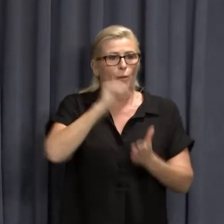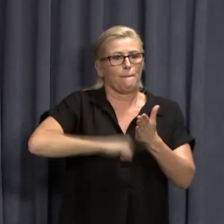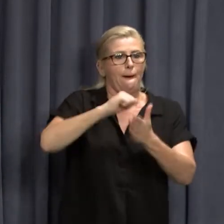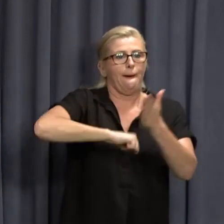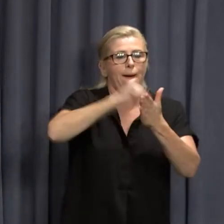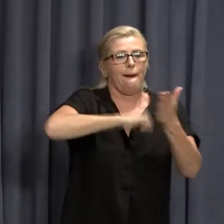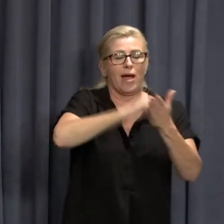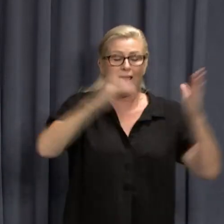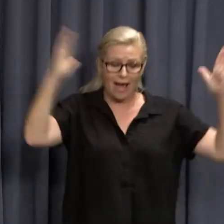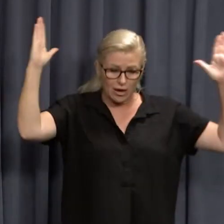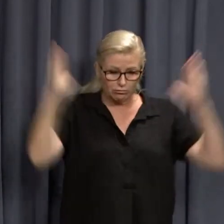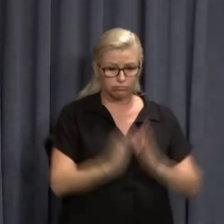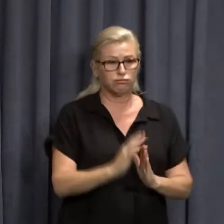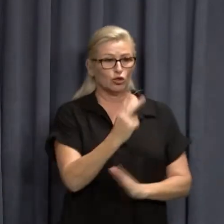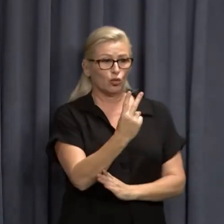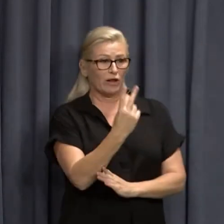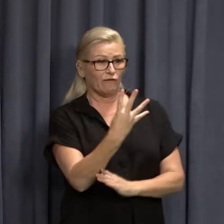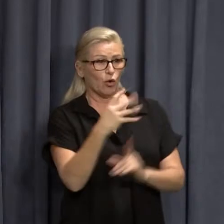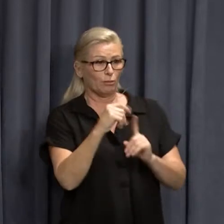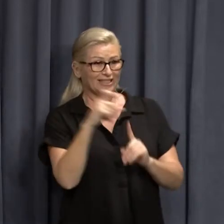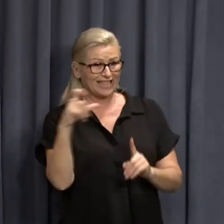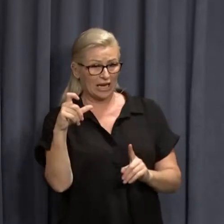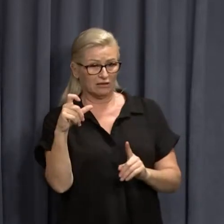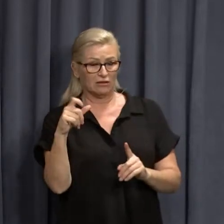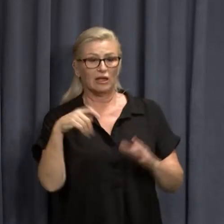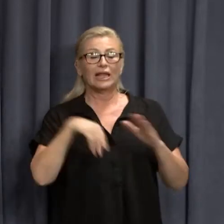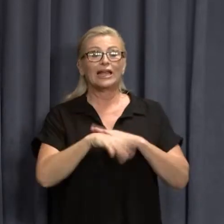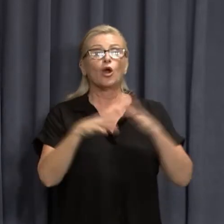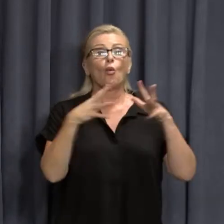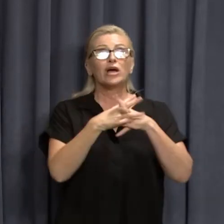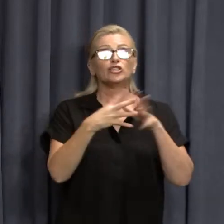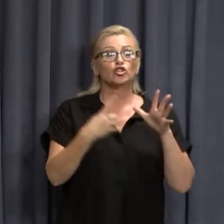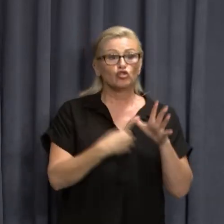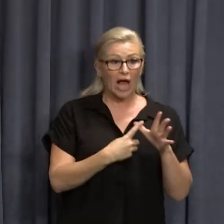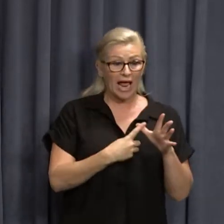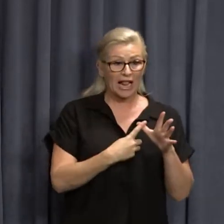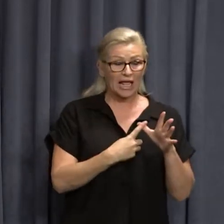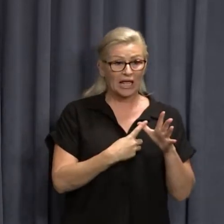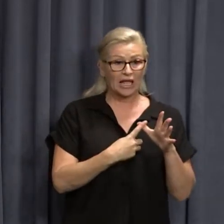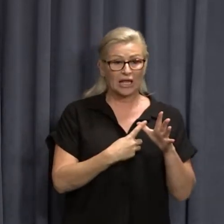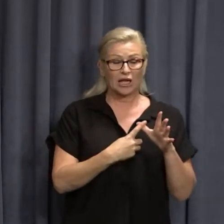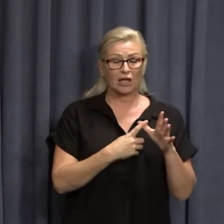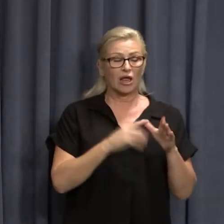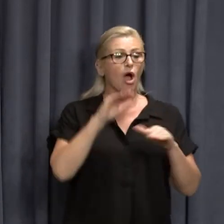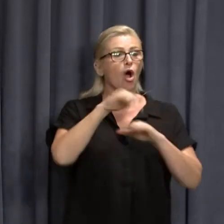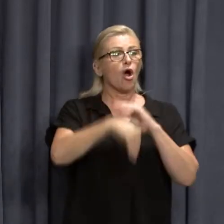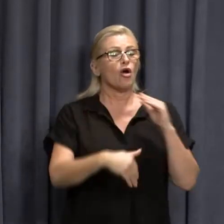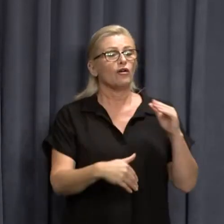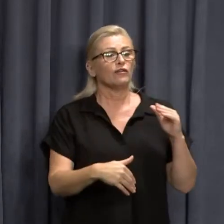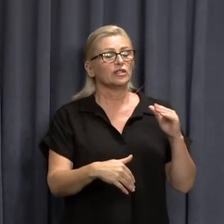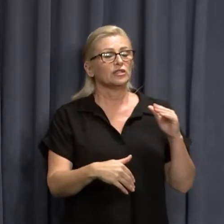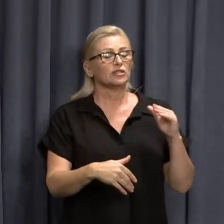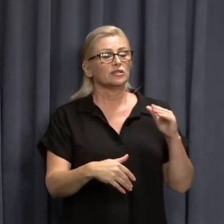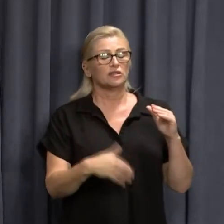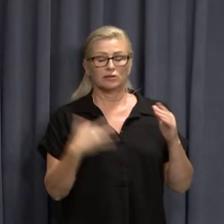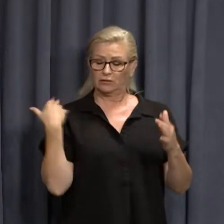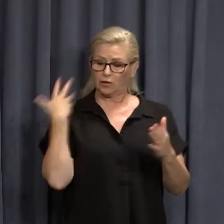down 24%. In Western Australia, it's over the course of the